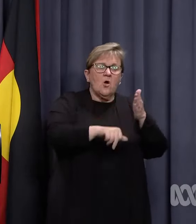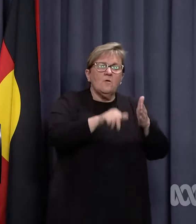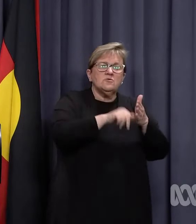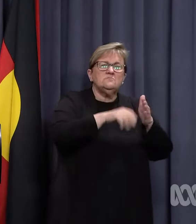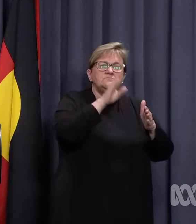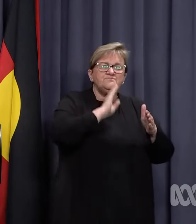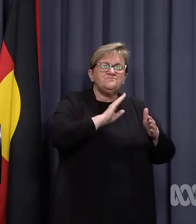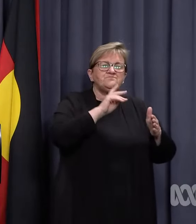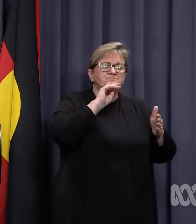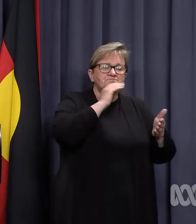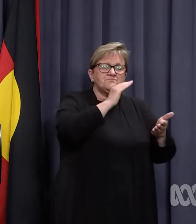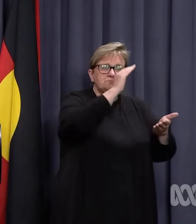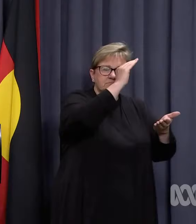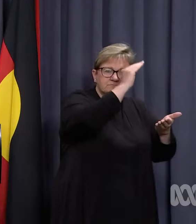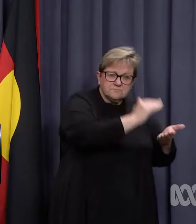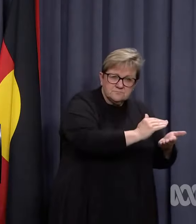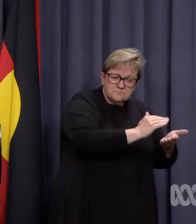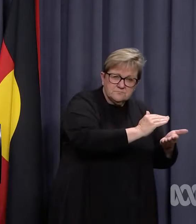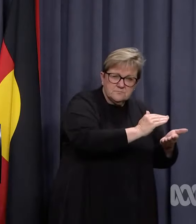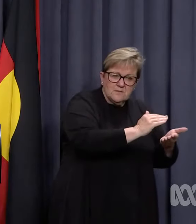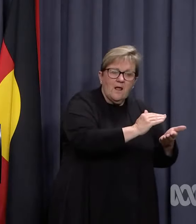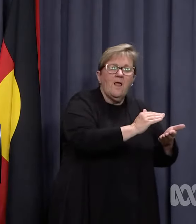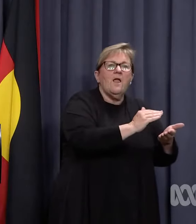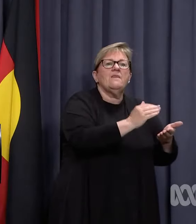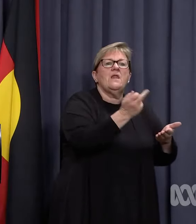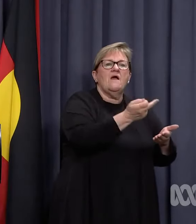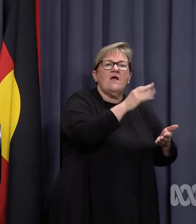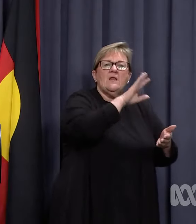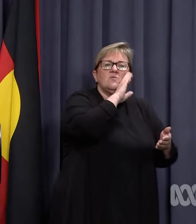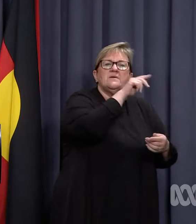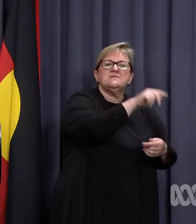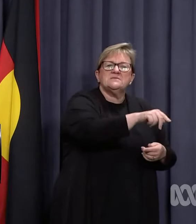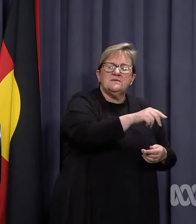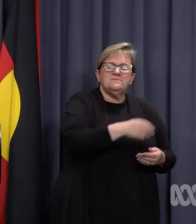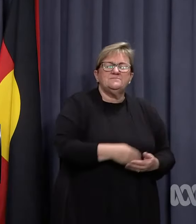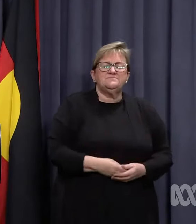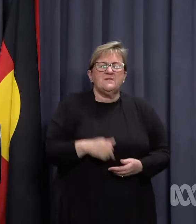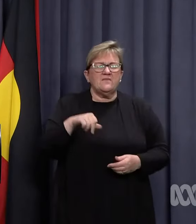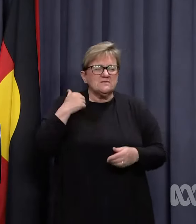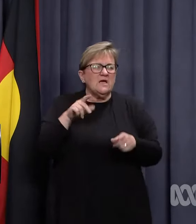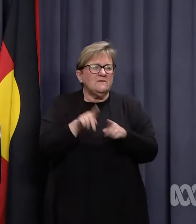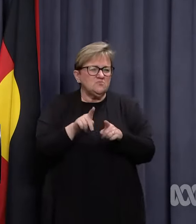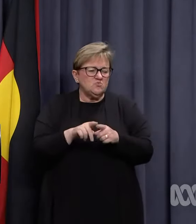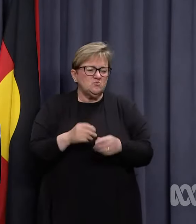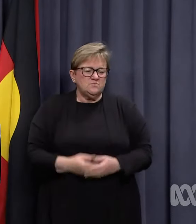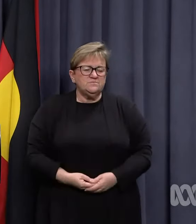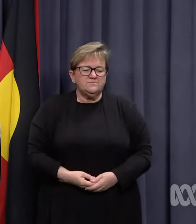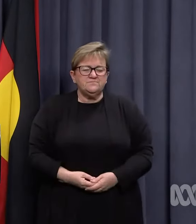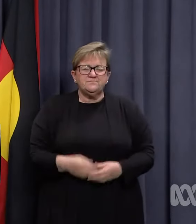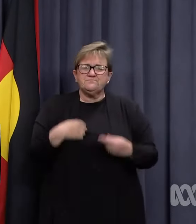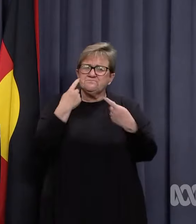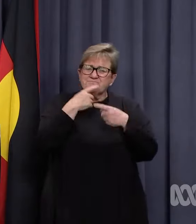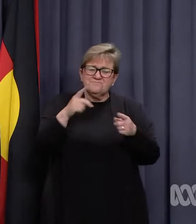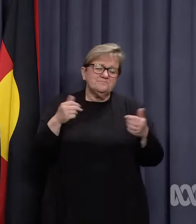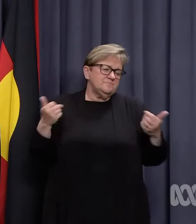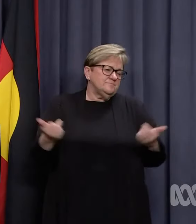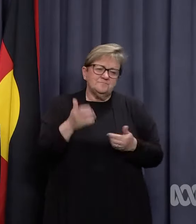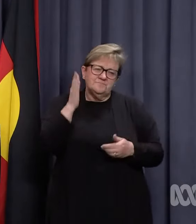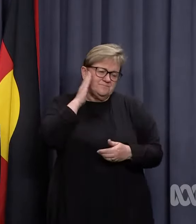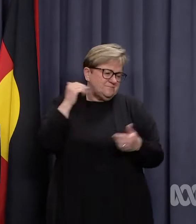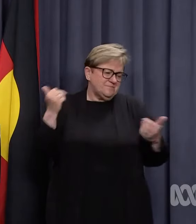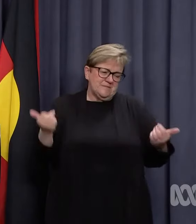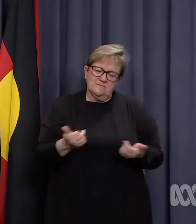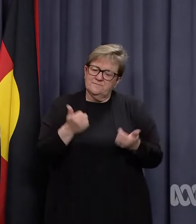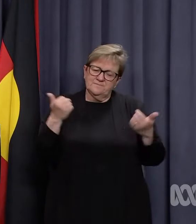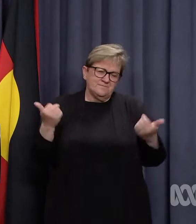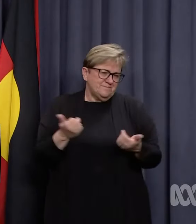for privates will also be scaled down, and then we'll have access to those beds and those staff. So I do want to assure people there are plenty of beds in the